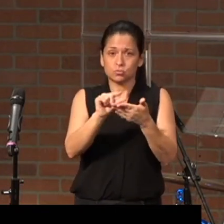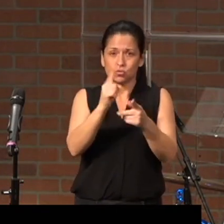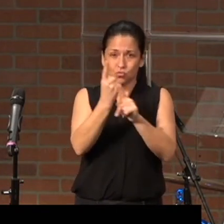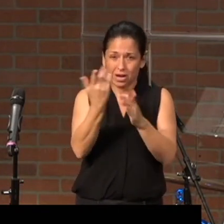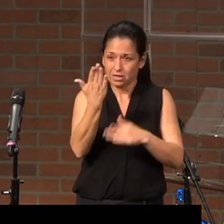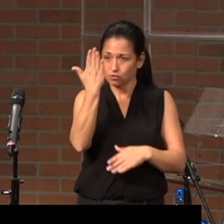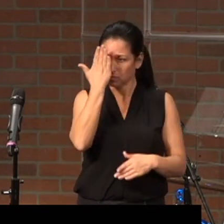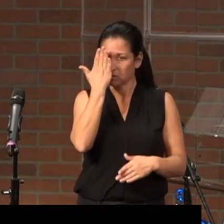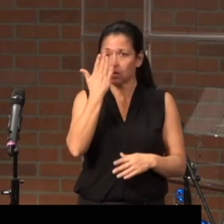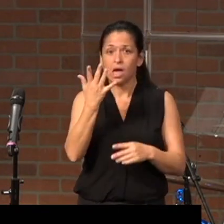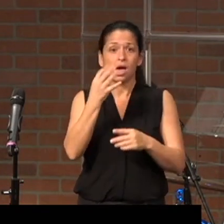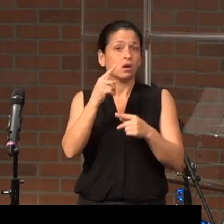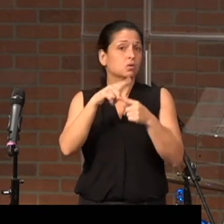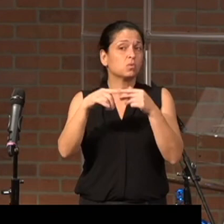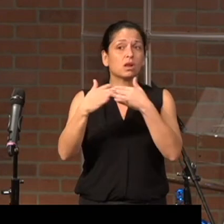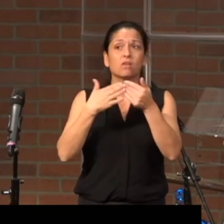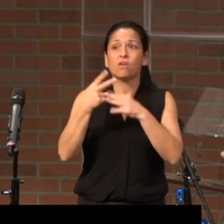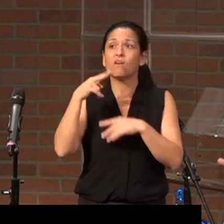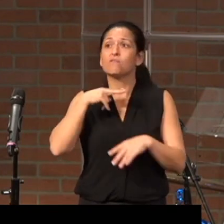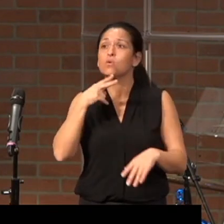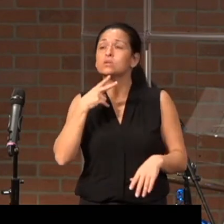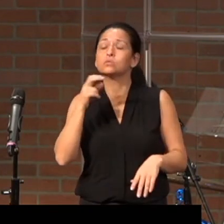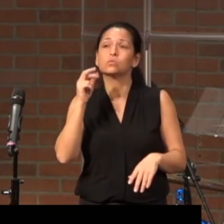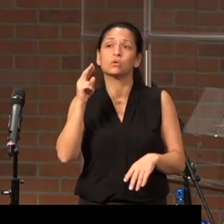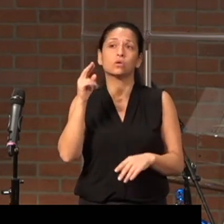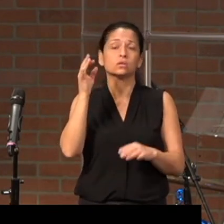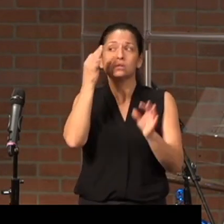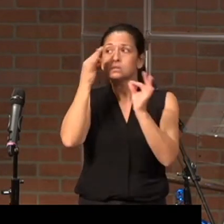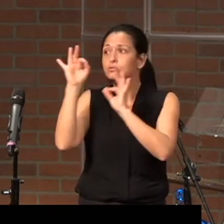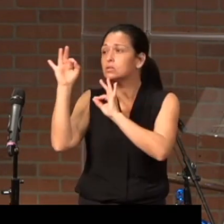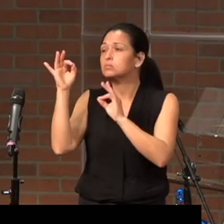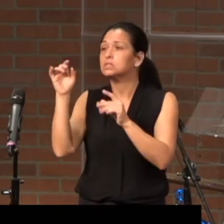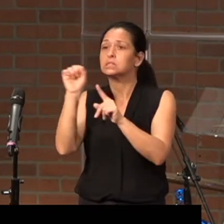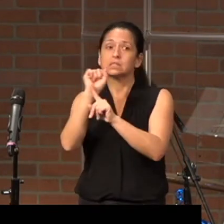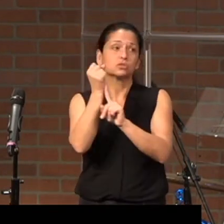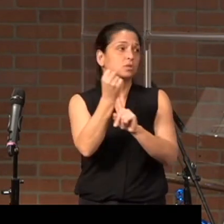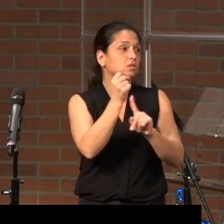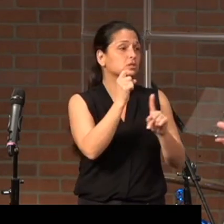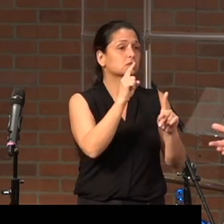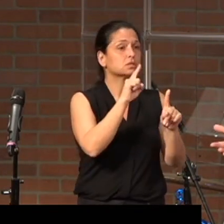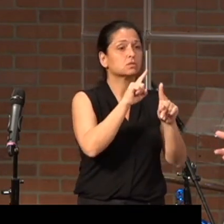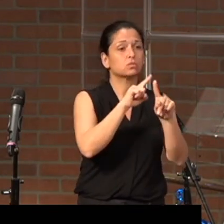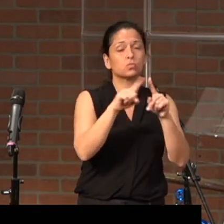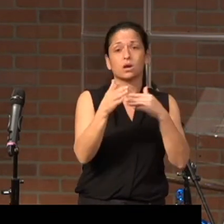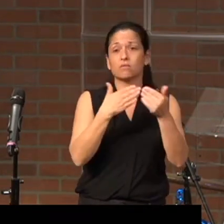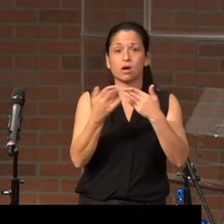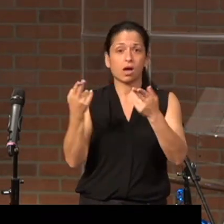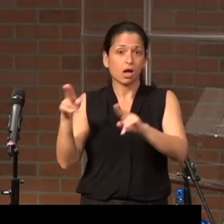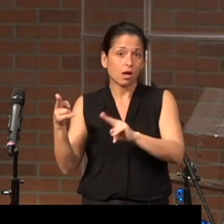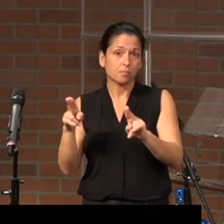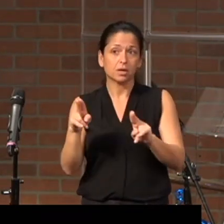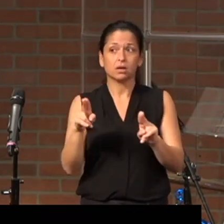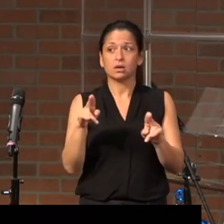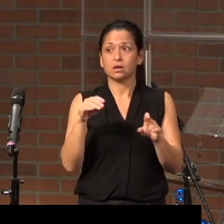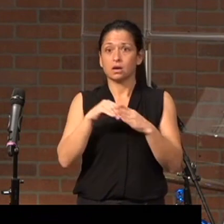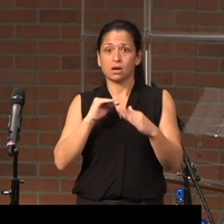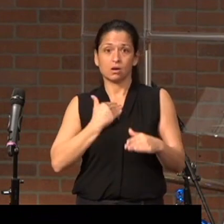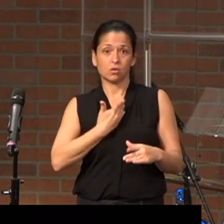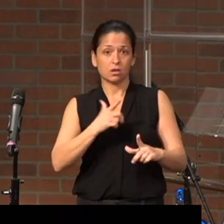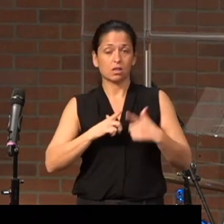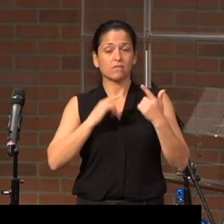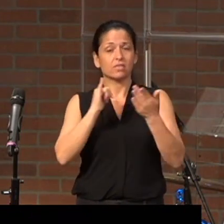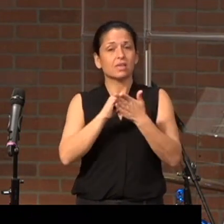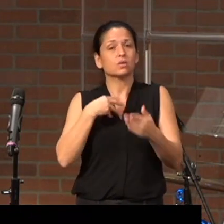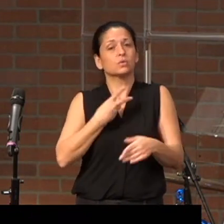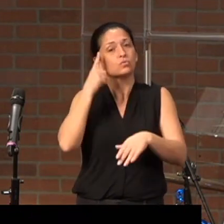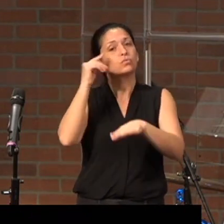And when whatever voices or whatever person or whatever circumstances or whatever happens comes our way, that we